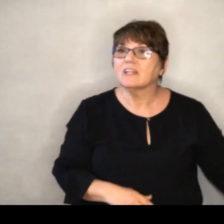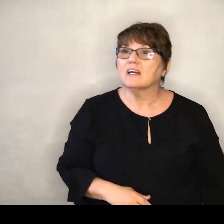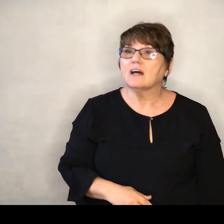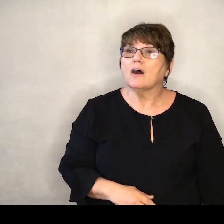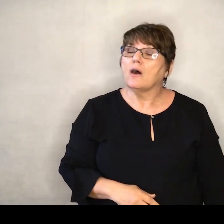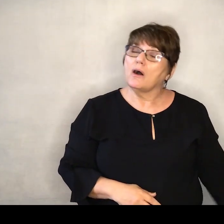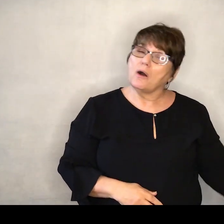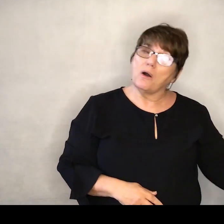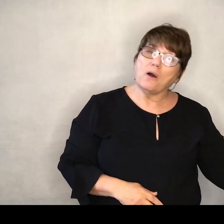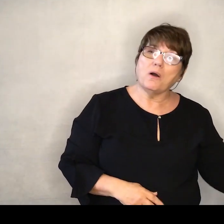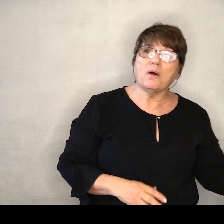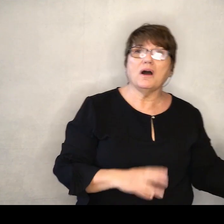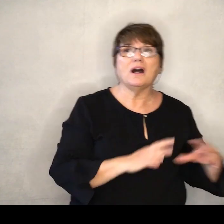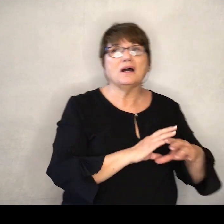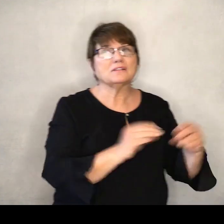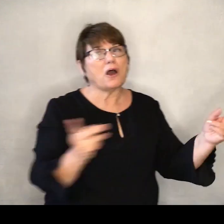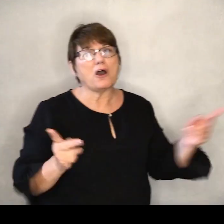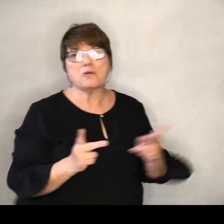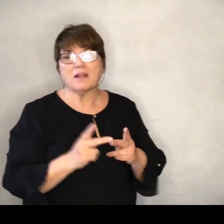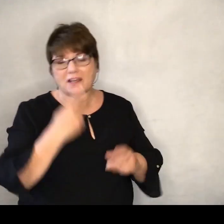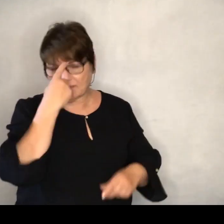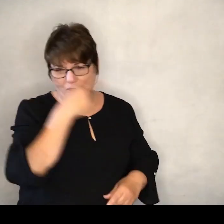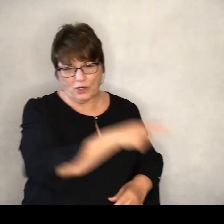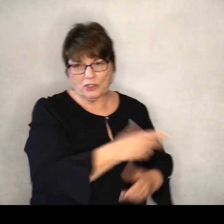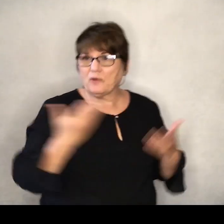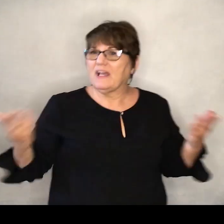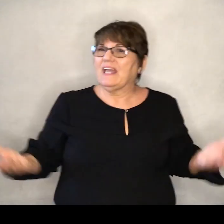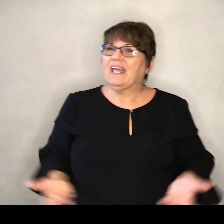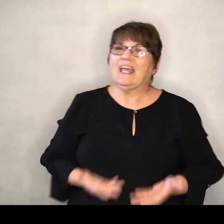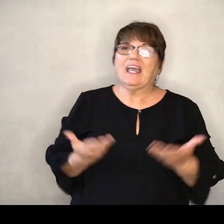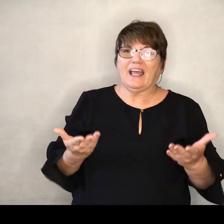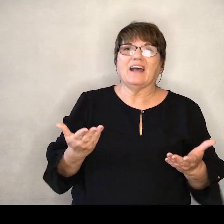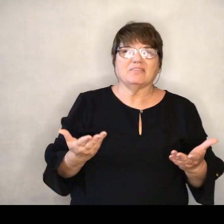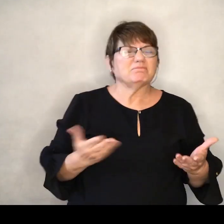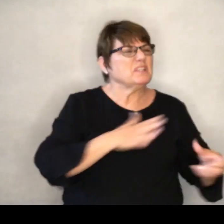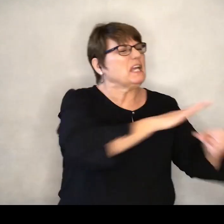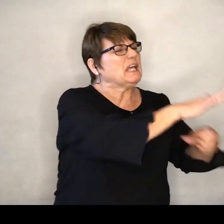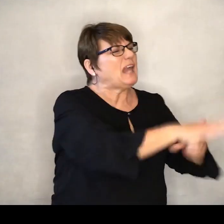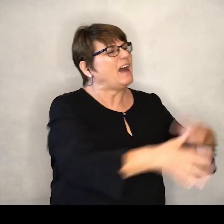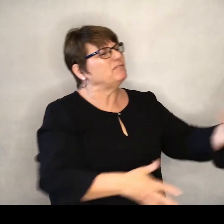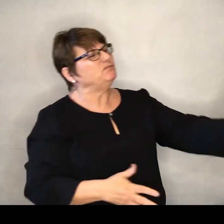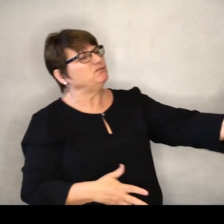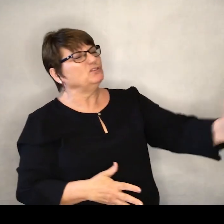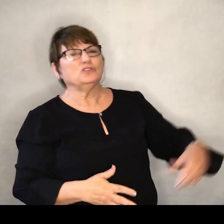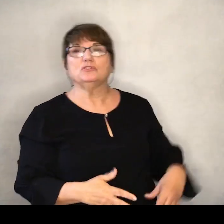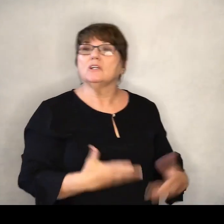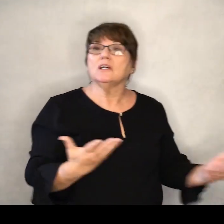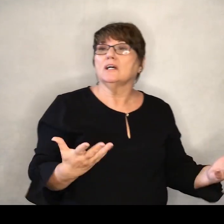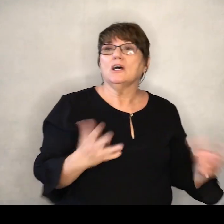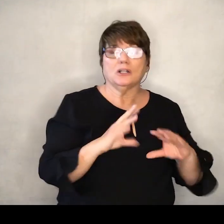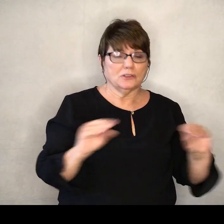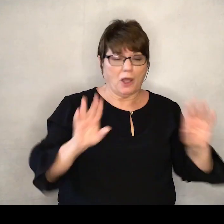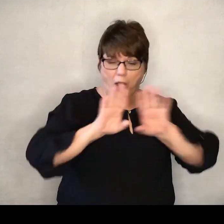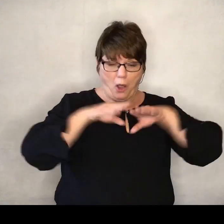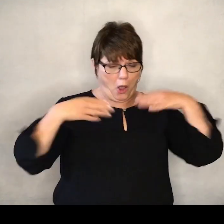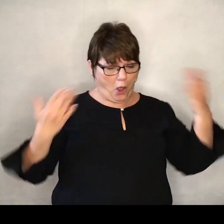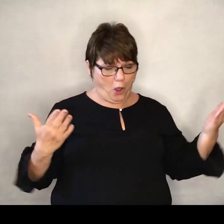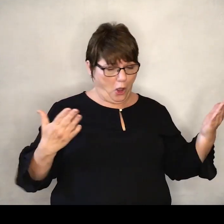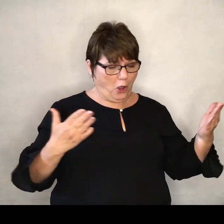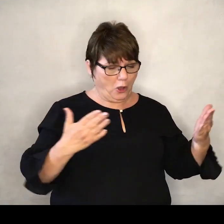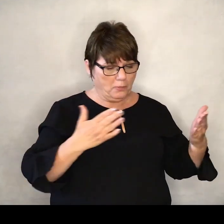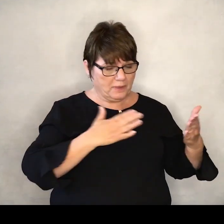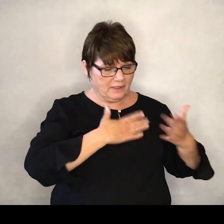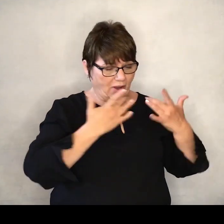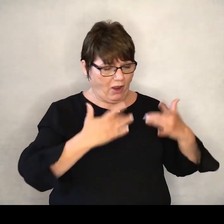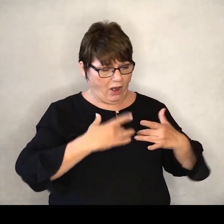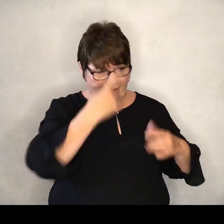Oh there's no room for you here, yeah I've had enough, no vacancy sign on my